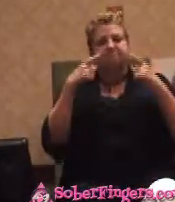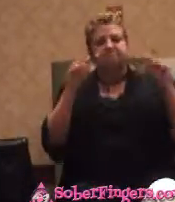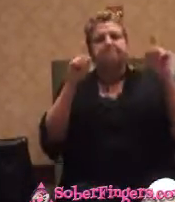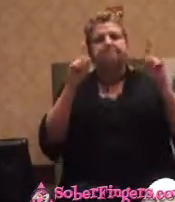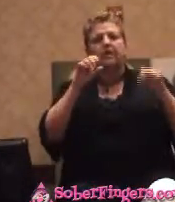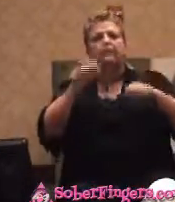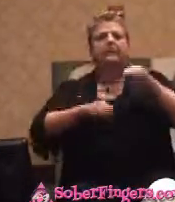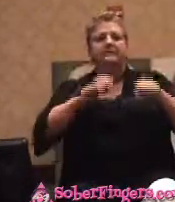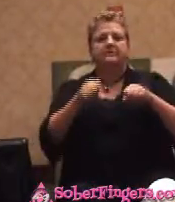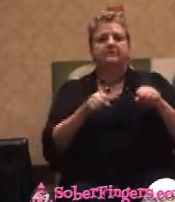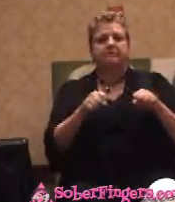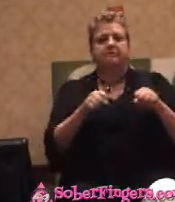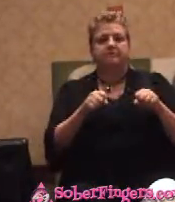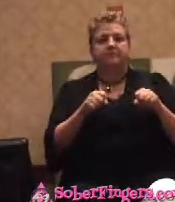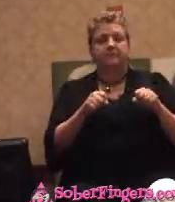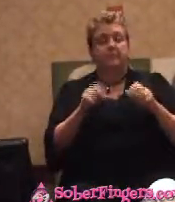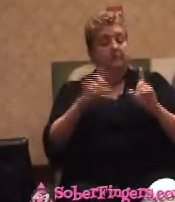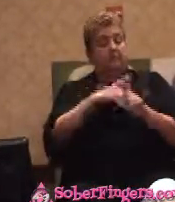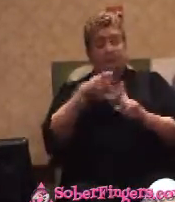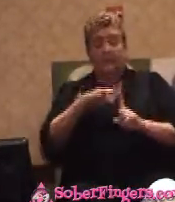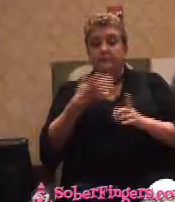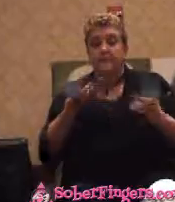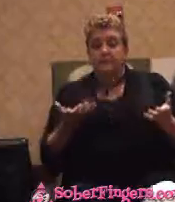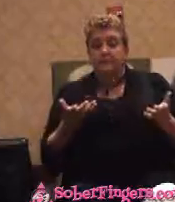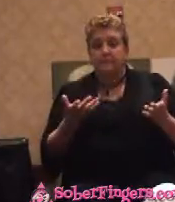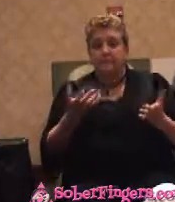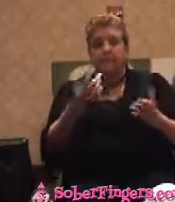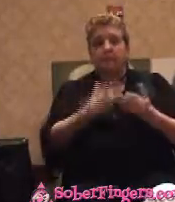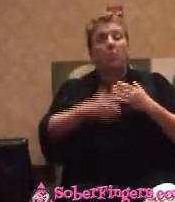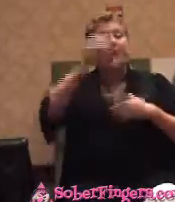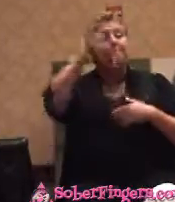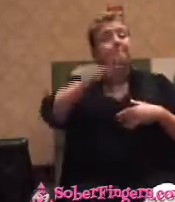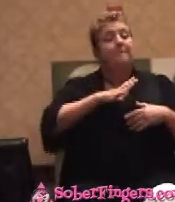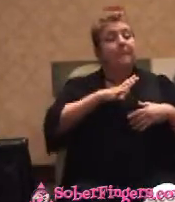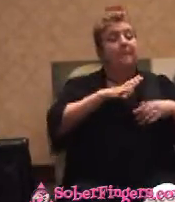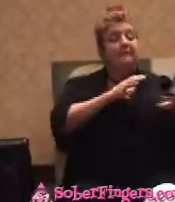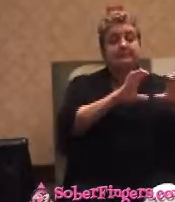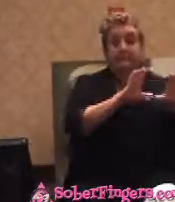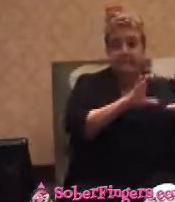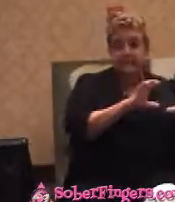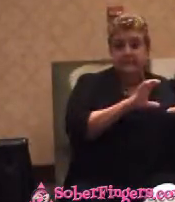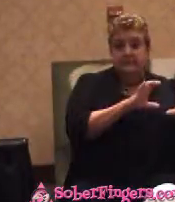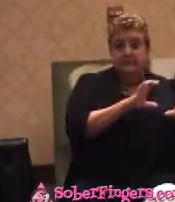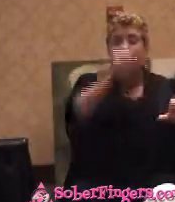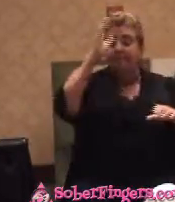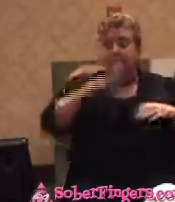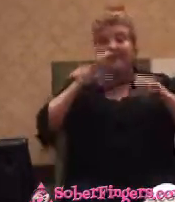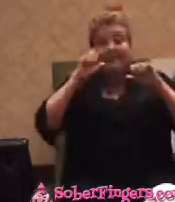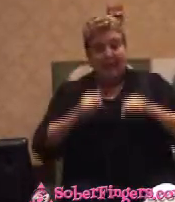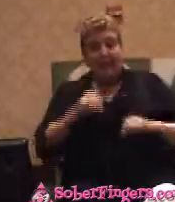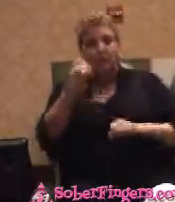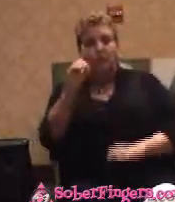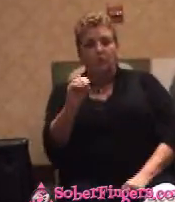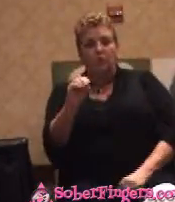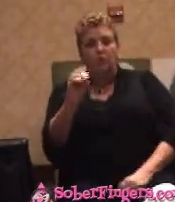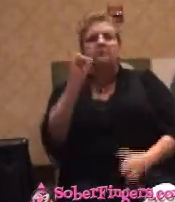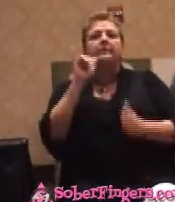The message is, what man has done, man can do. And that's the message of Alcoholics Anonymous.